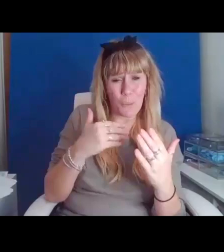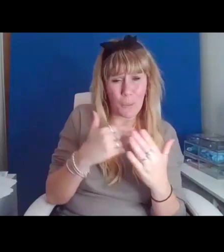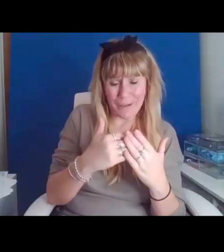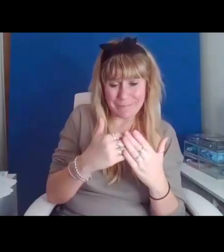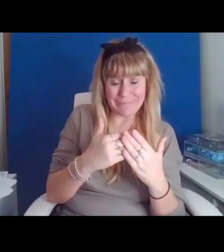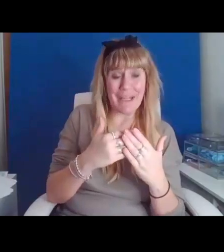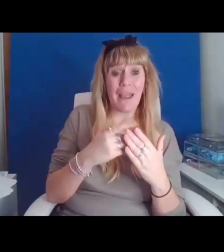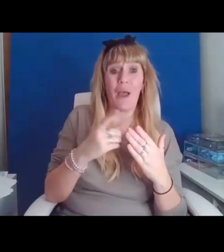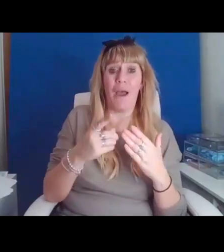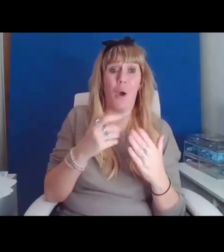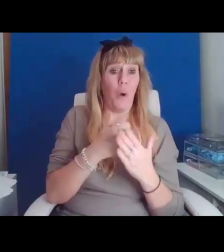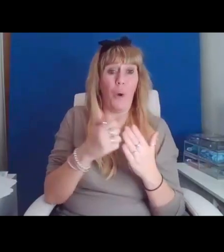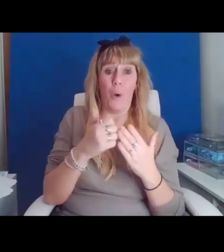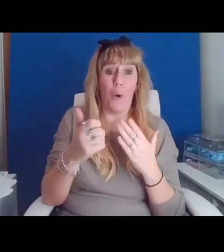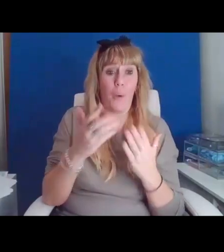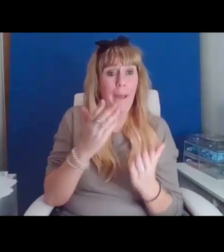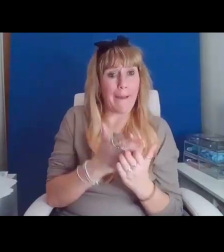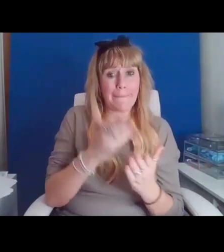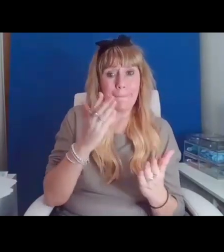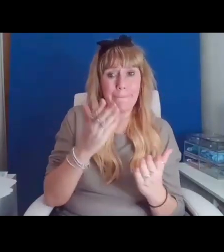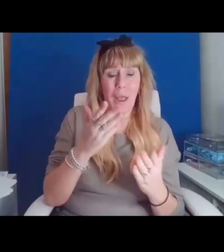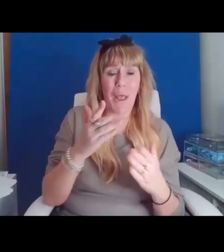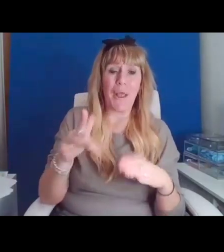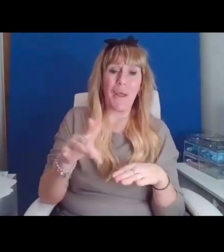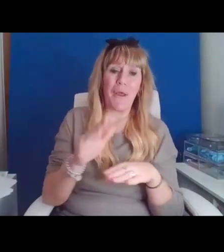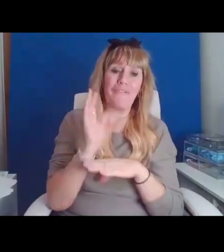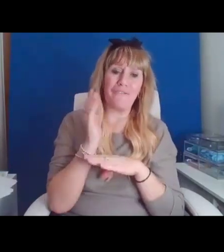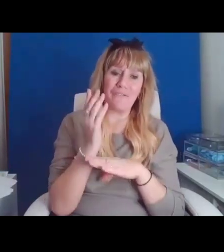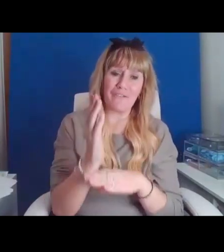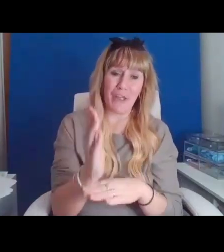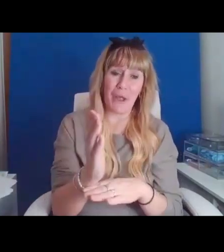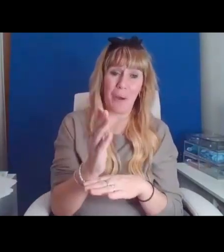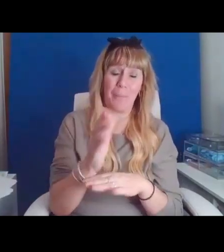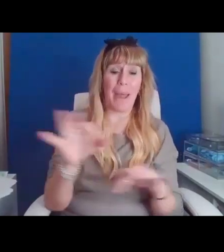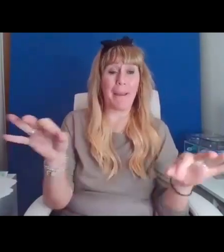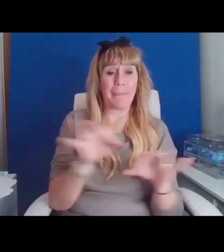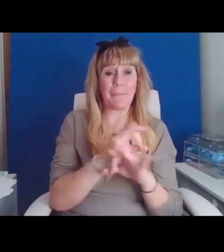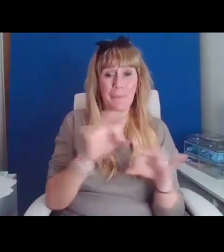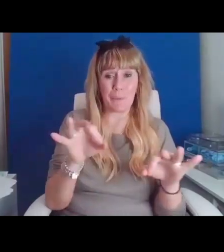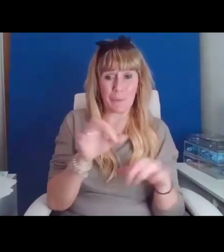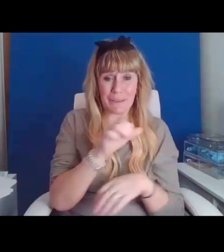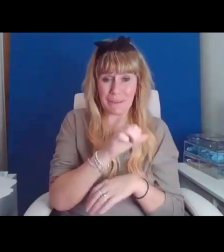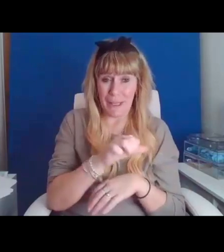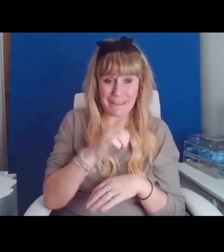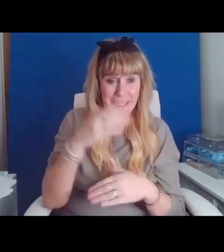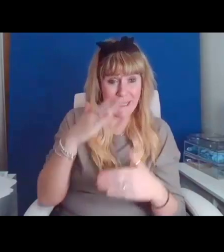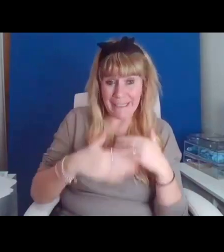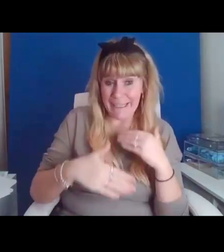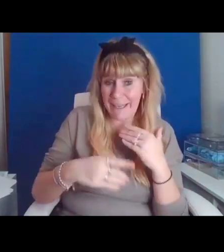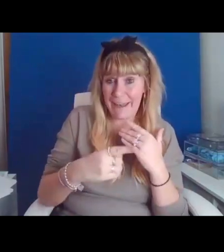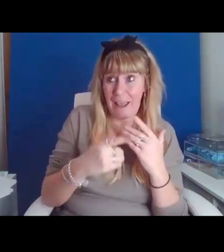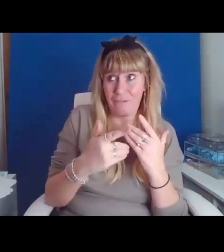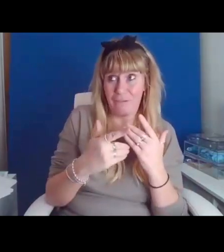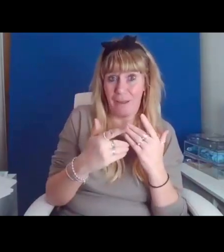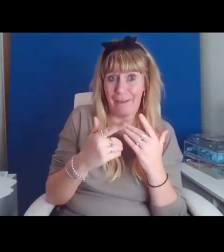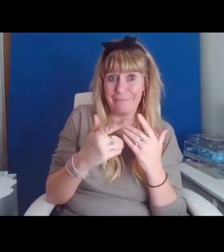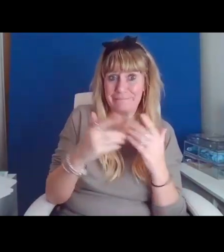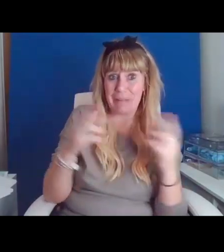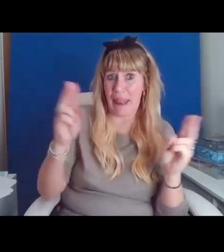You, a film and music nurse, never a lack of customers. Mardi Gras, 1991,